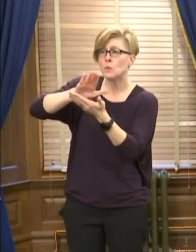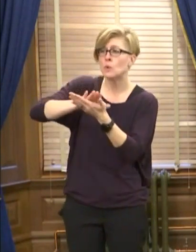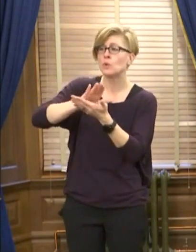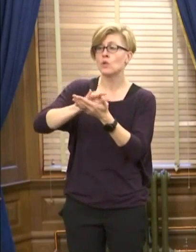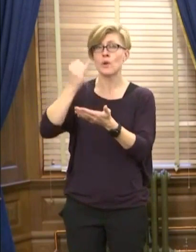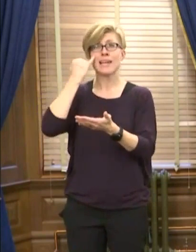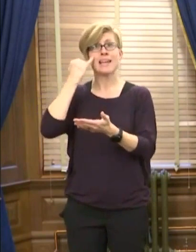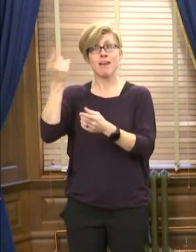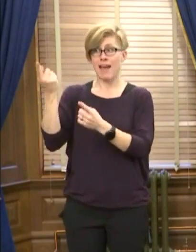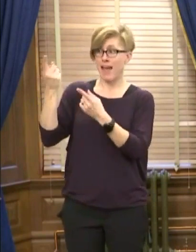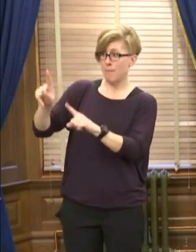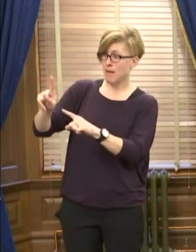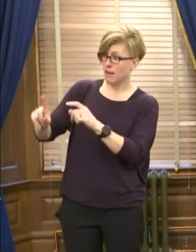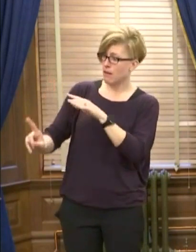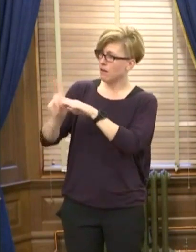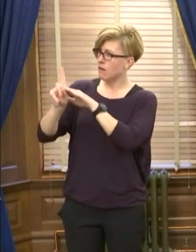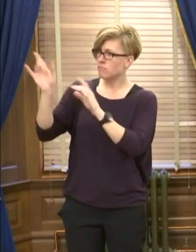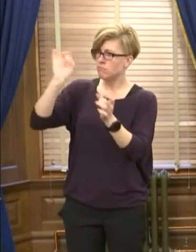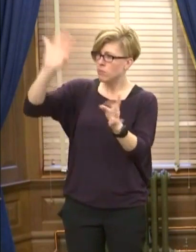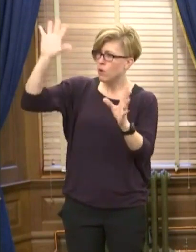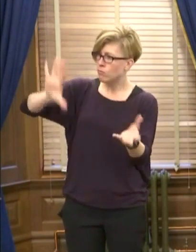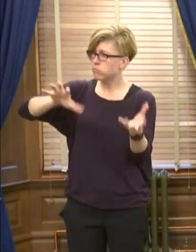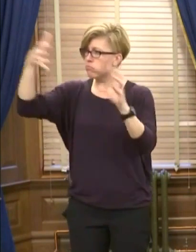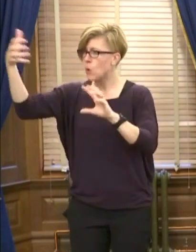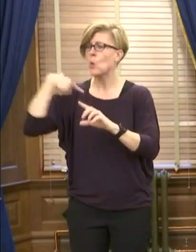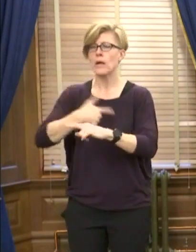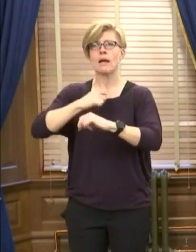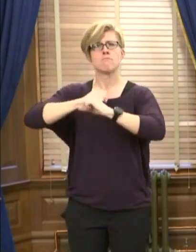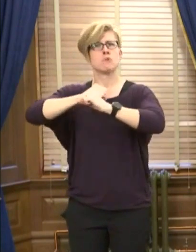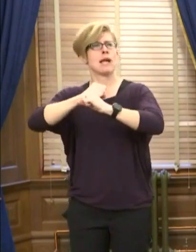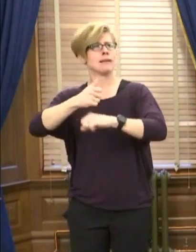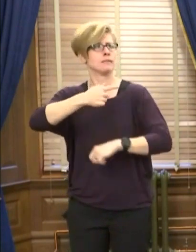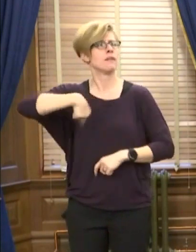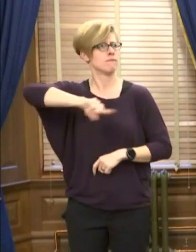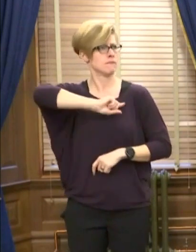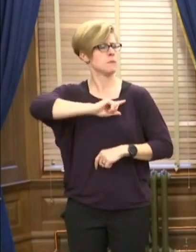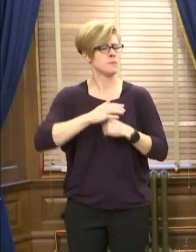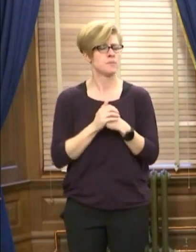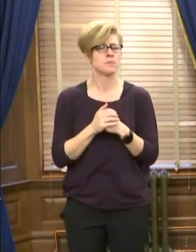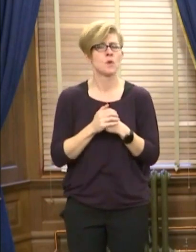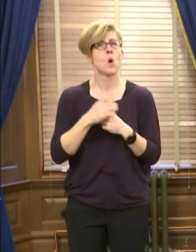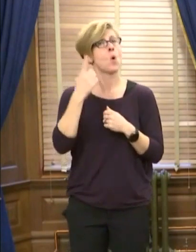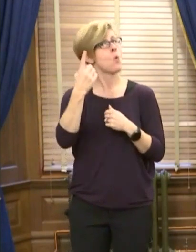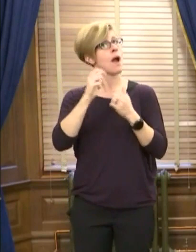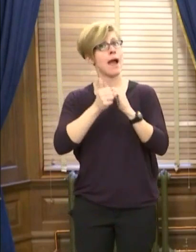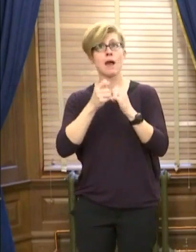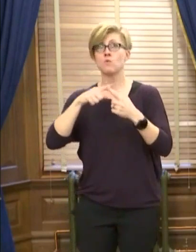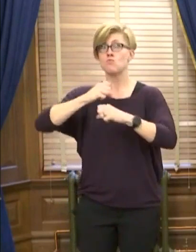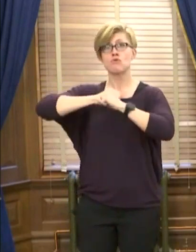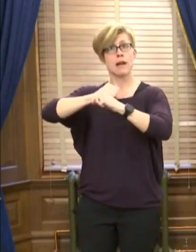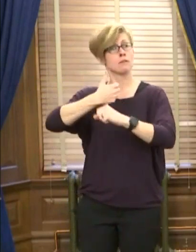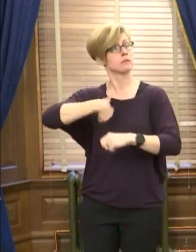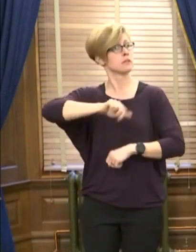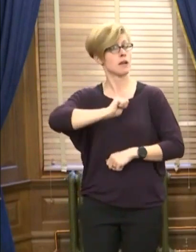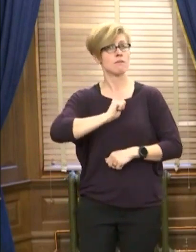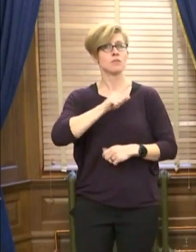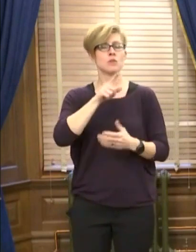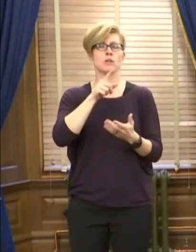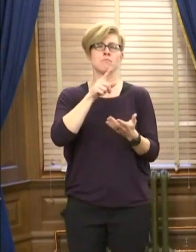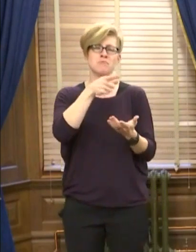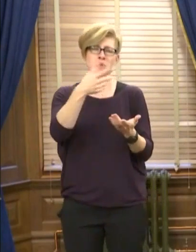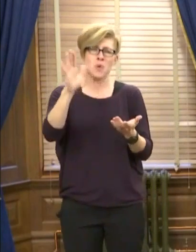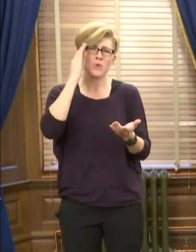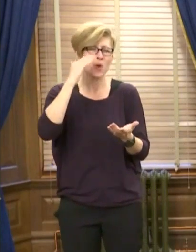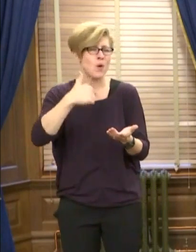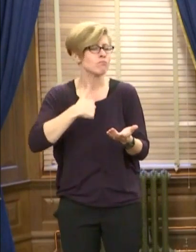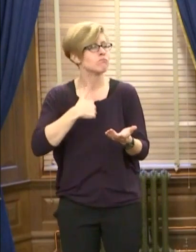the challenge of this magnitude again. One of the most obvious avenues we're pursuing, and one that you all know I'm pretty passionate